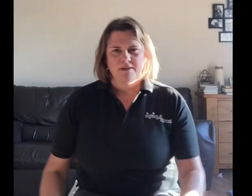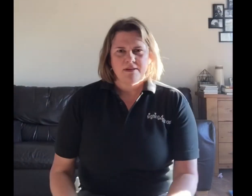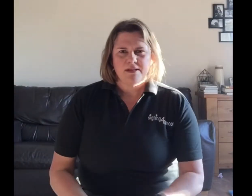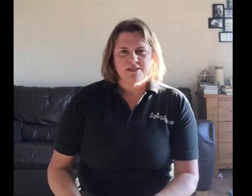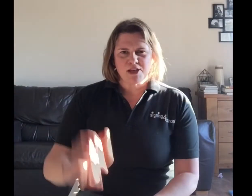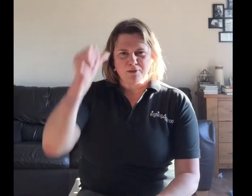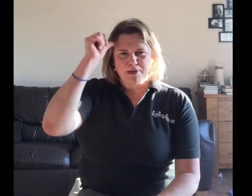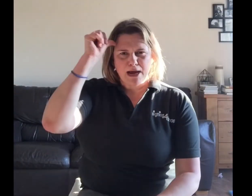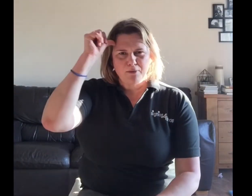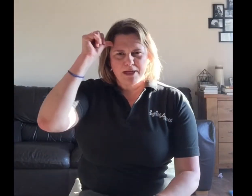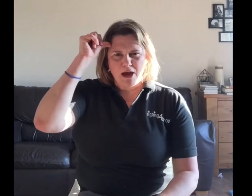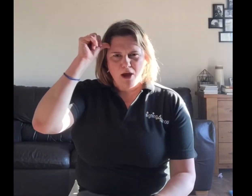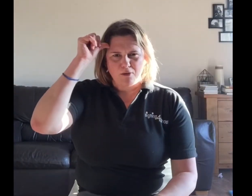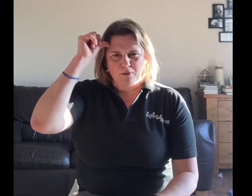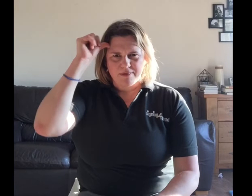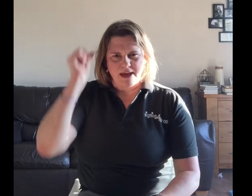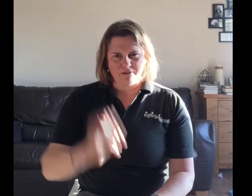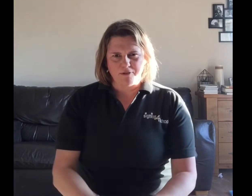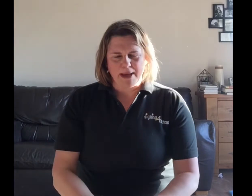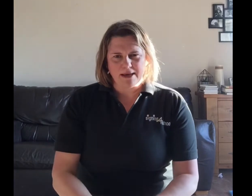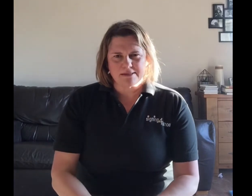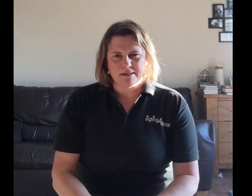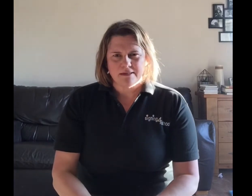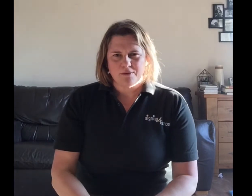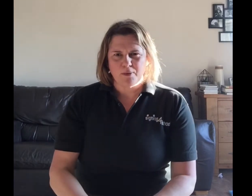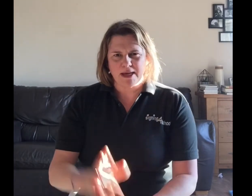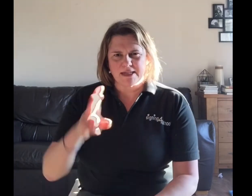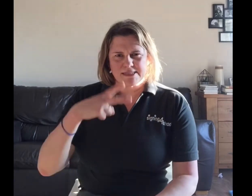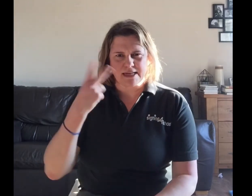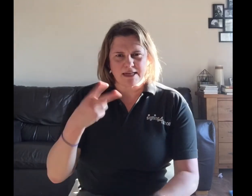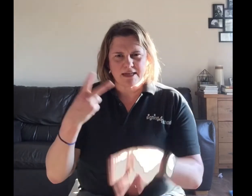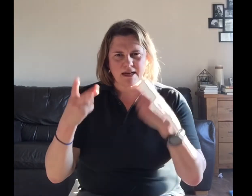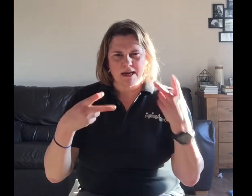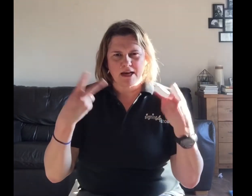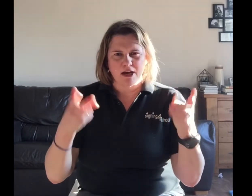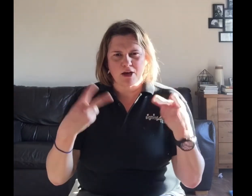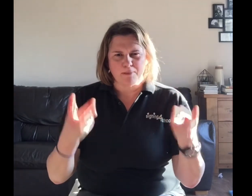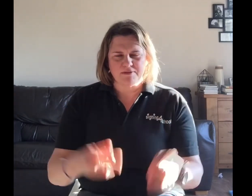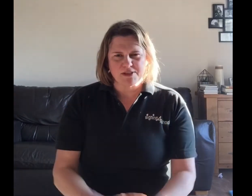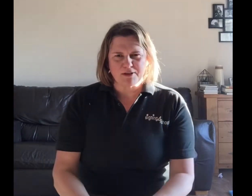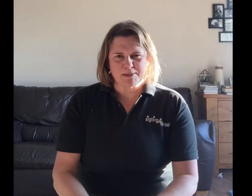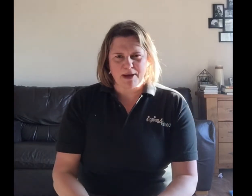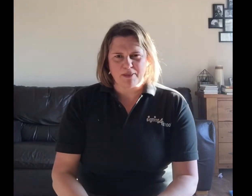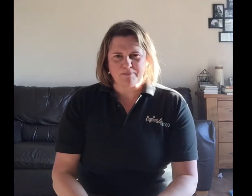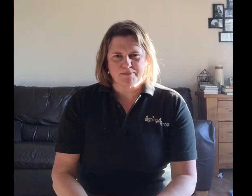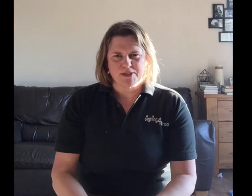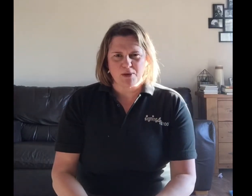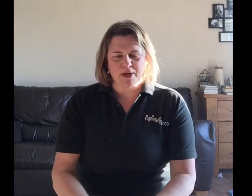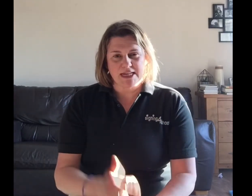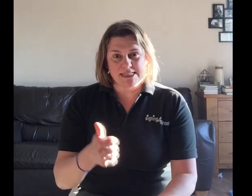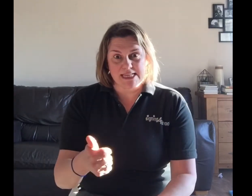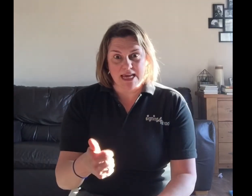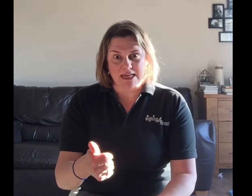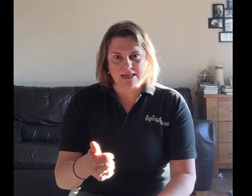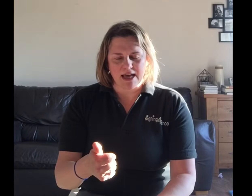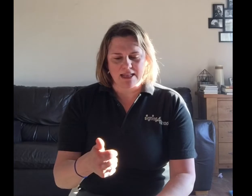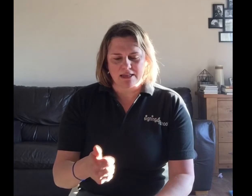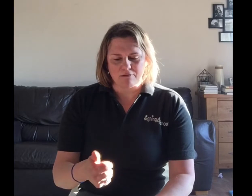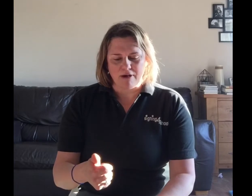So now we know the alphabet, we're going to sing a couple of songs about them. So we're going to sing a little rap.